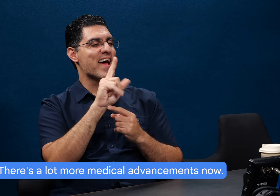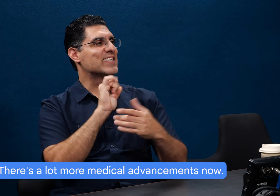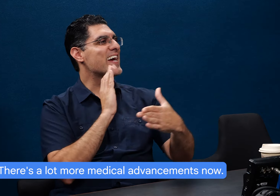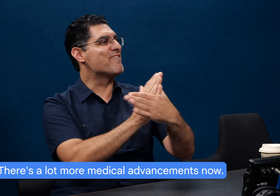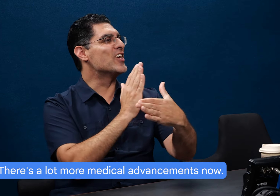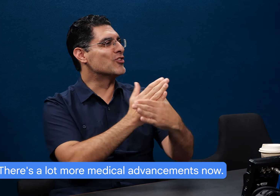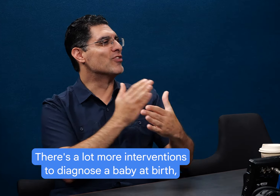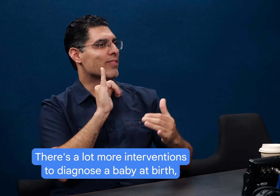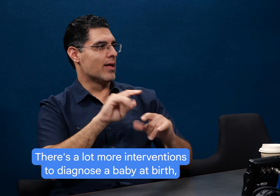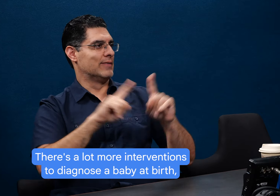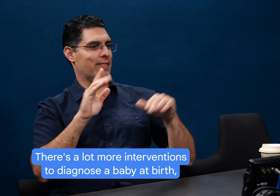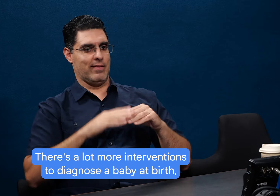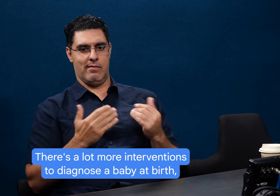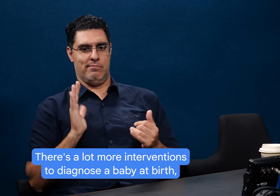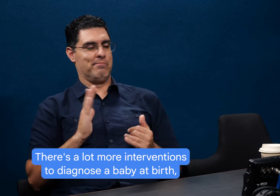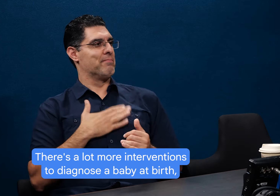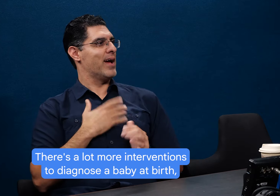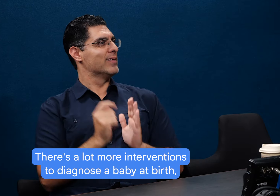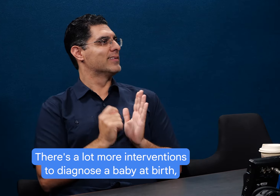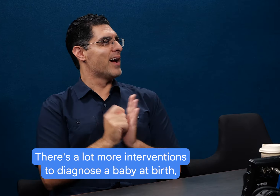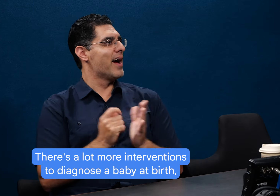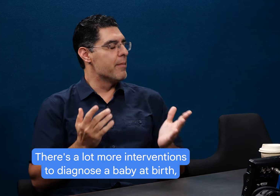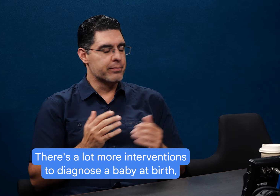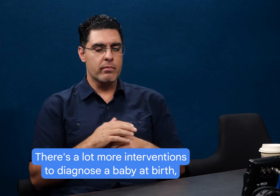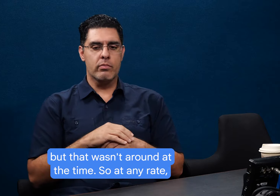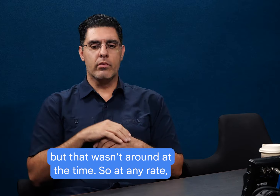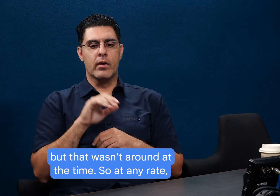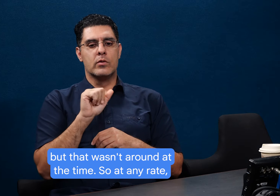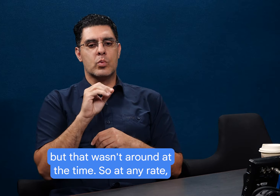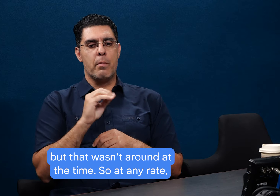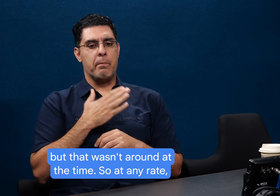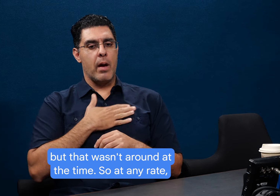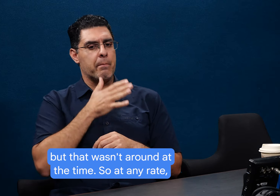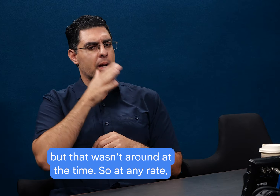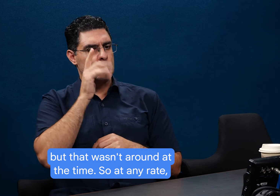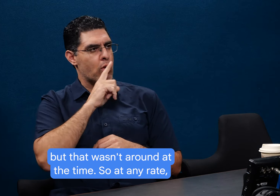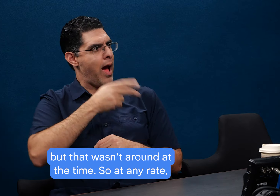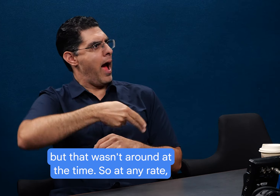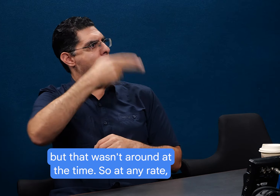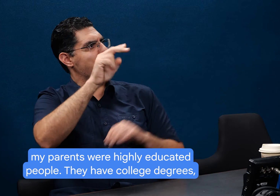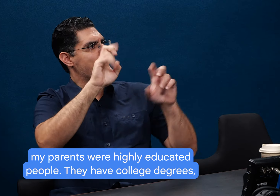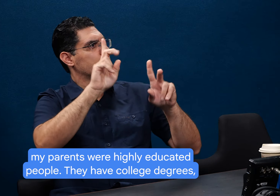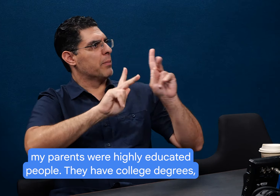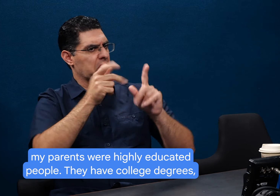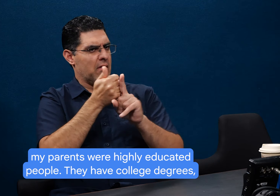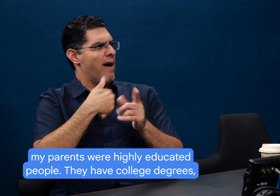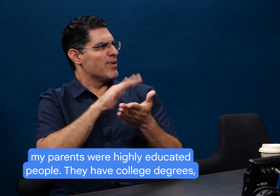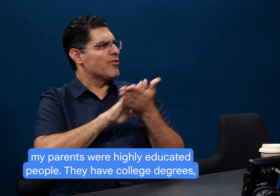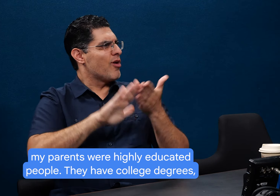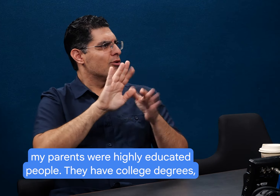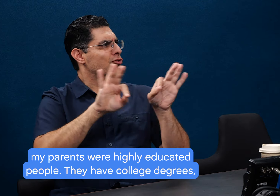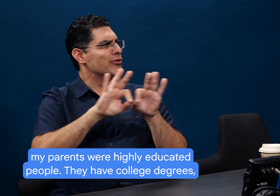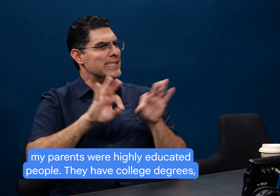a lot more medical advancements now. There's a lot more interventions to diagnose a baby at birth. But that wasn't around at the time. So at any rate, my parents were